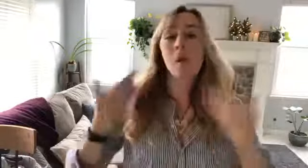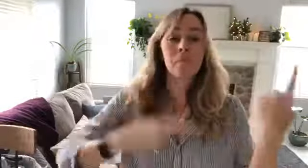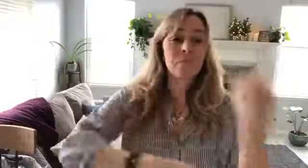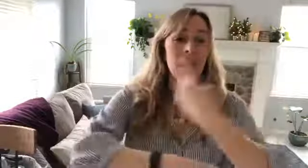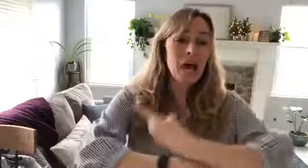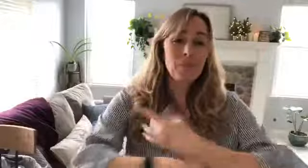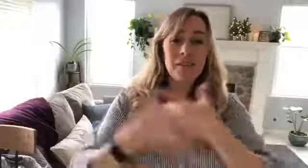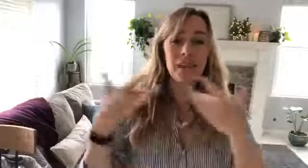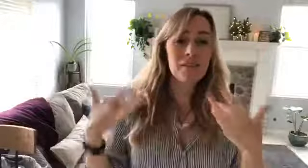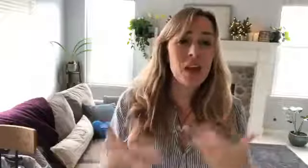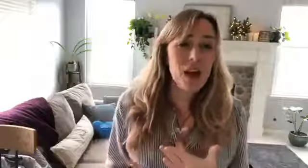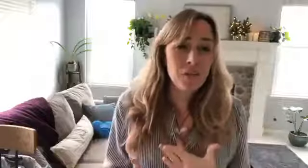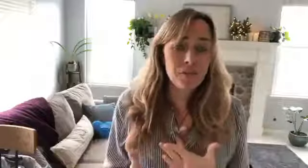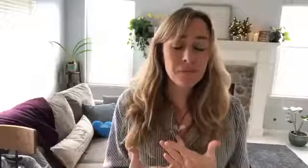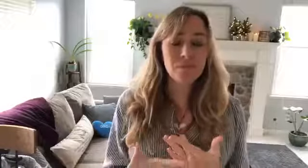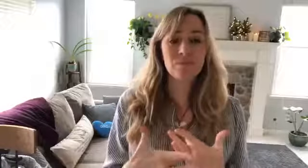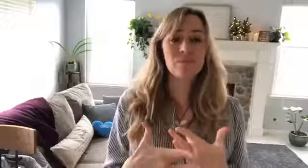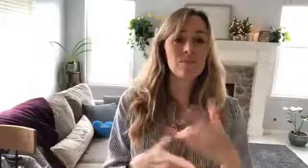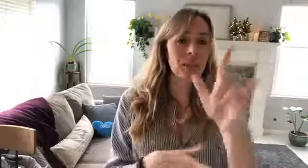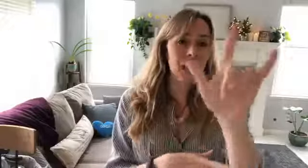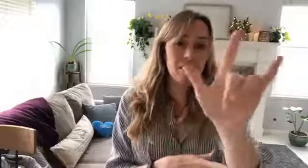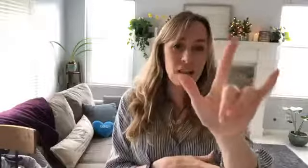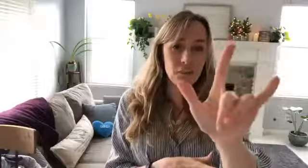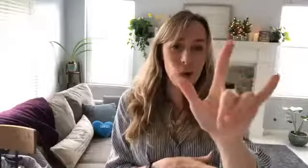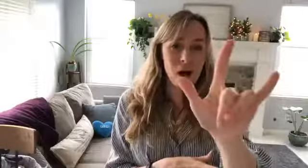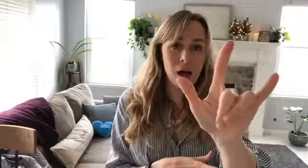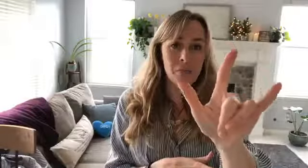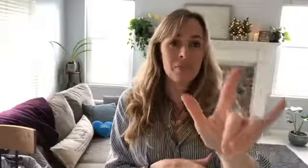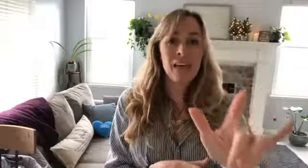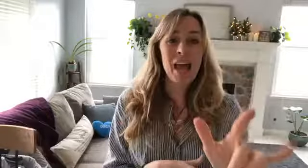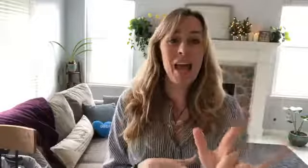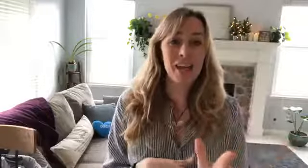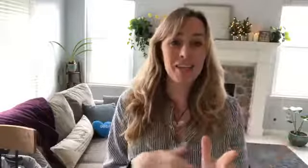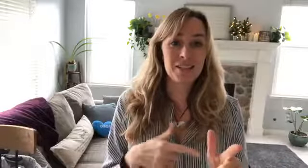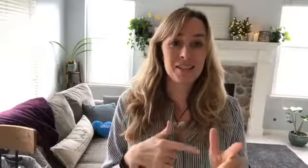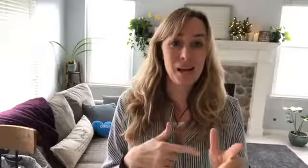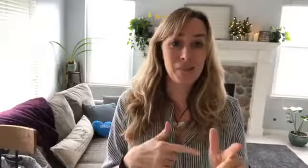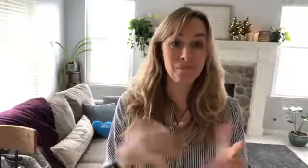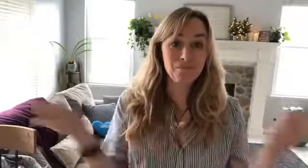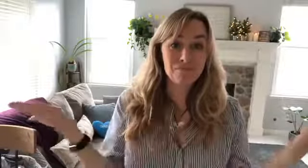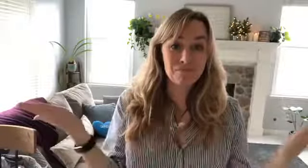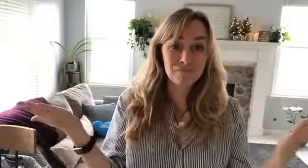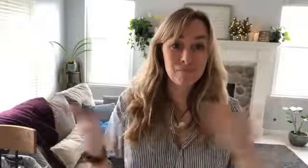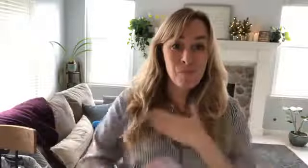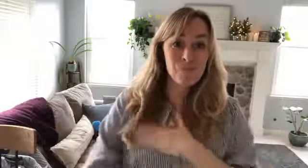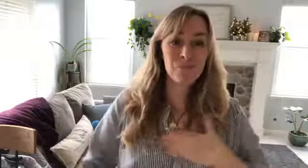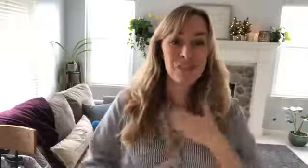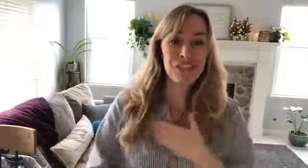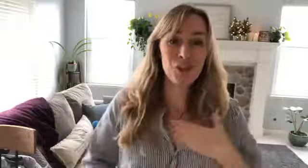happy day of love I love you all and enjoy